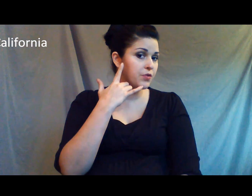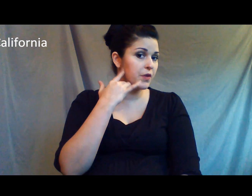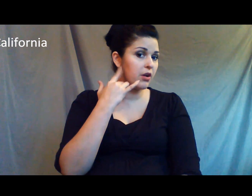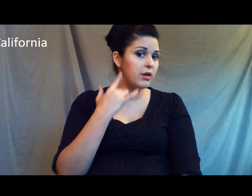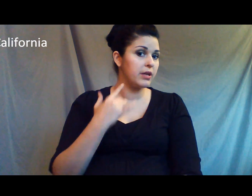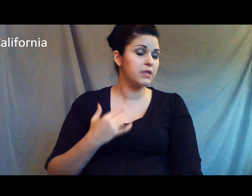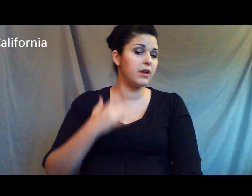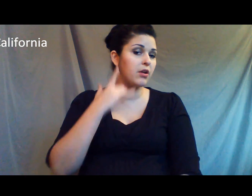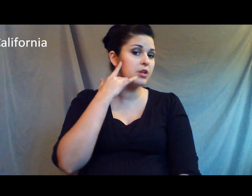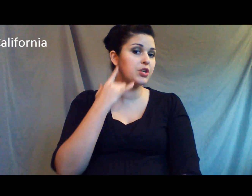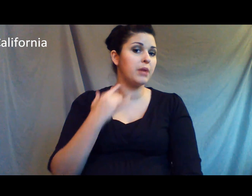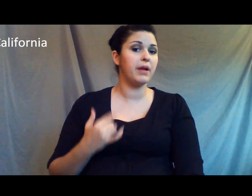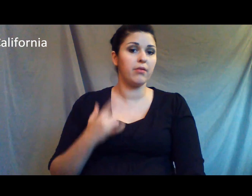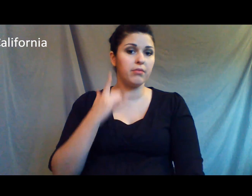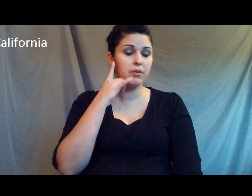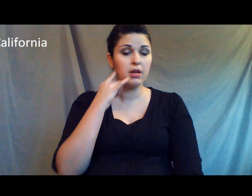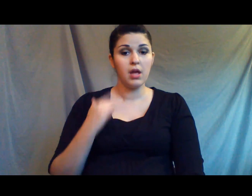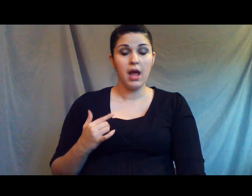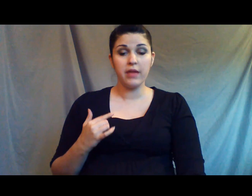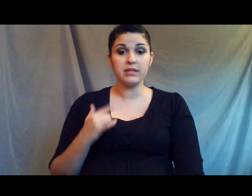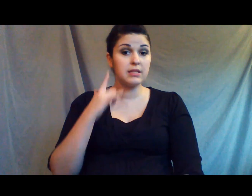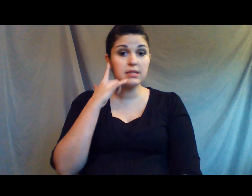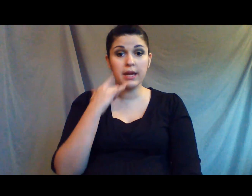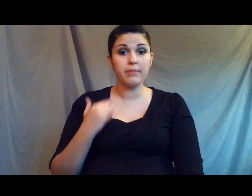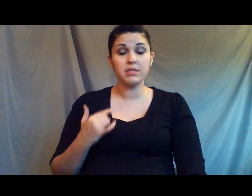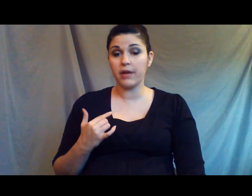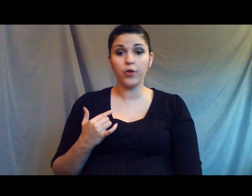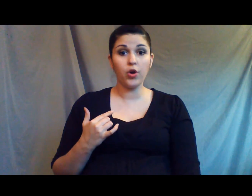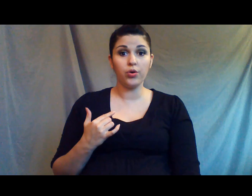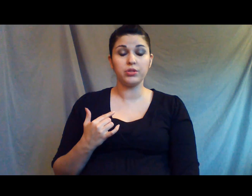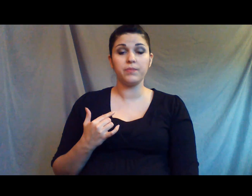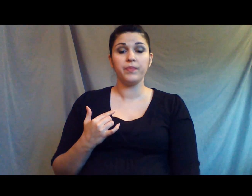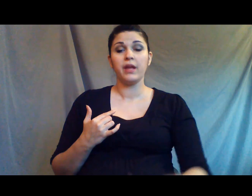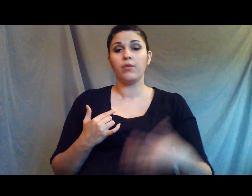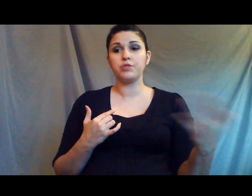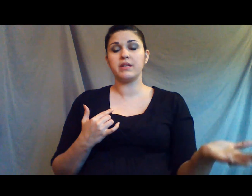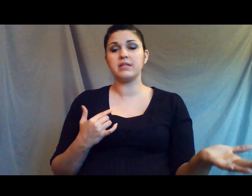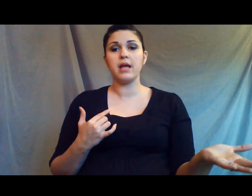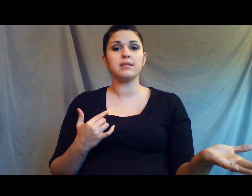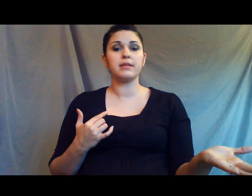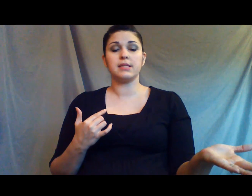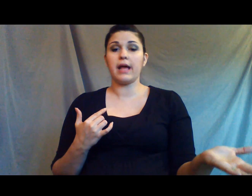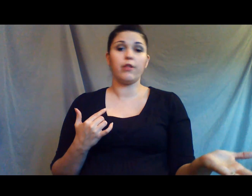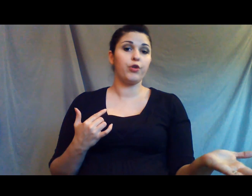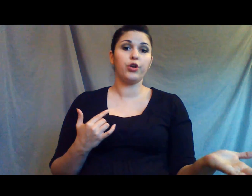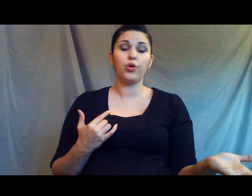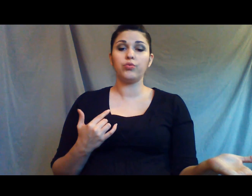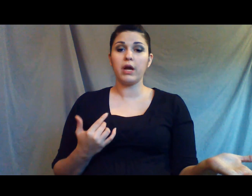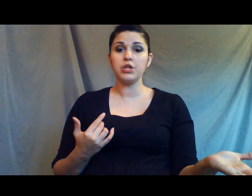finger, index finger as you come down. And this is the same sign for gold. Which makes sense, because the California gold rush.